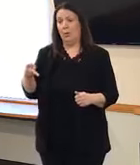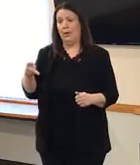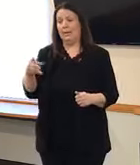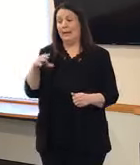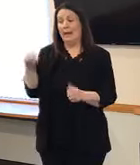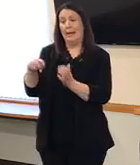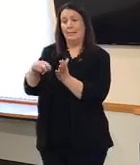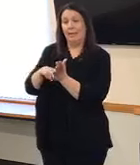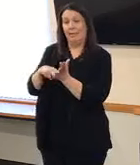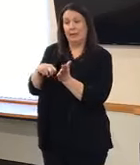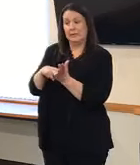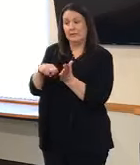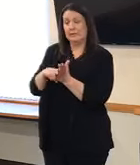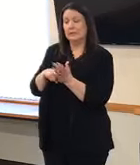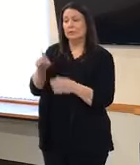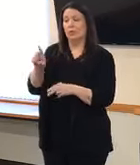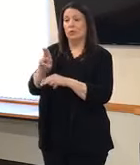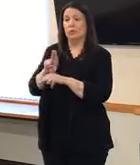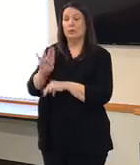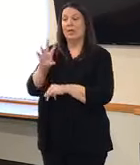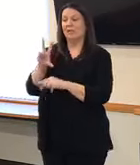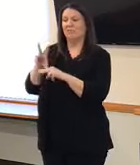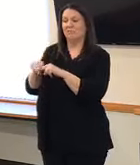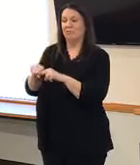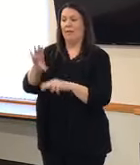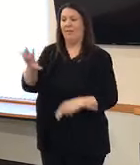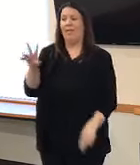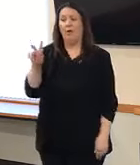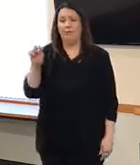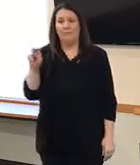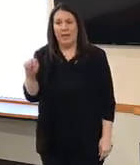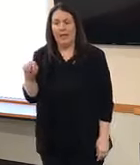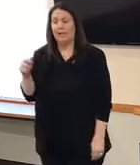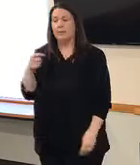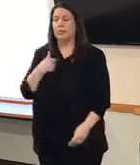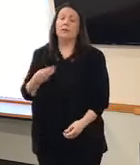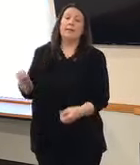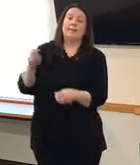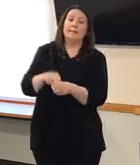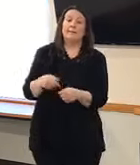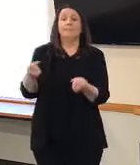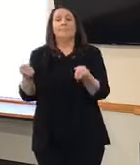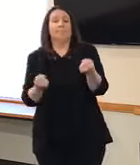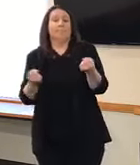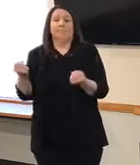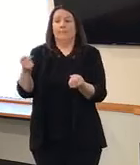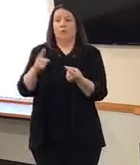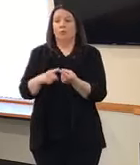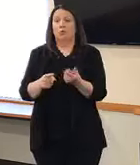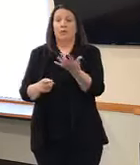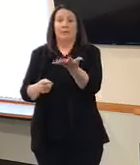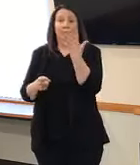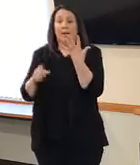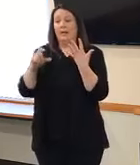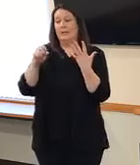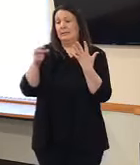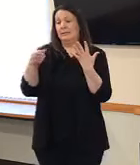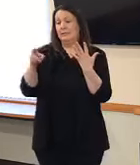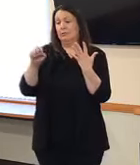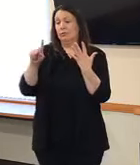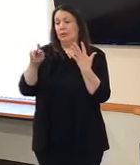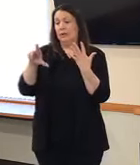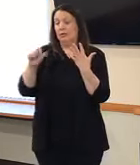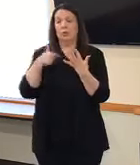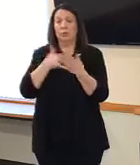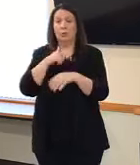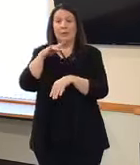Methodist for use of their mobile van. We're going out to five shelters in town. We went to two today,